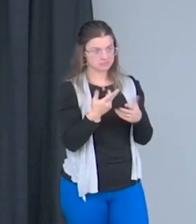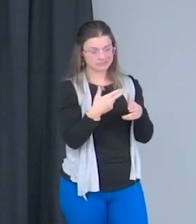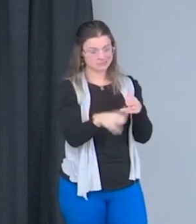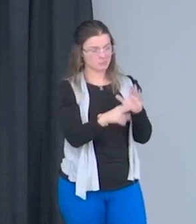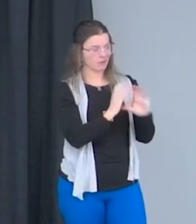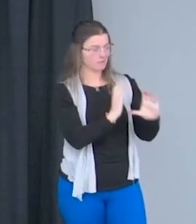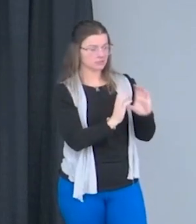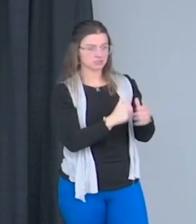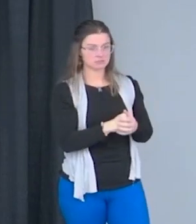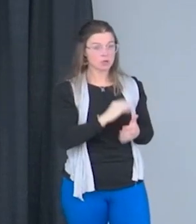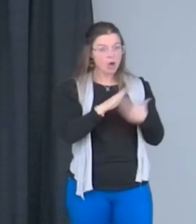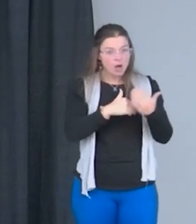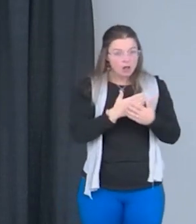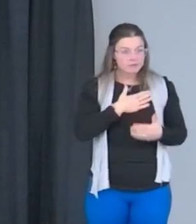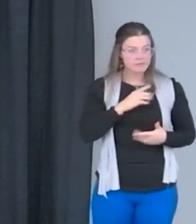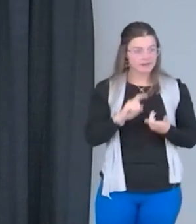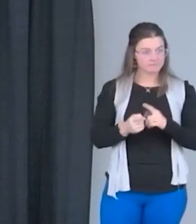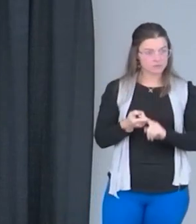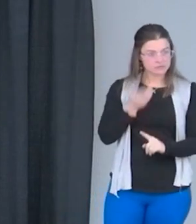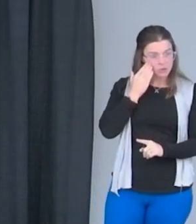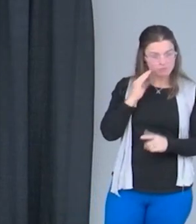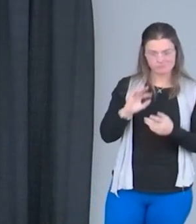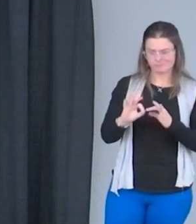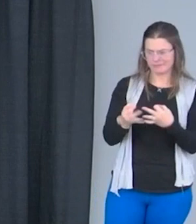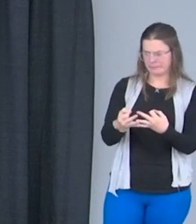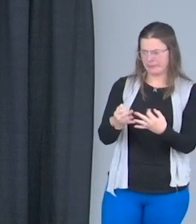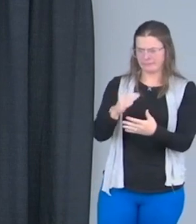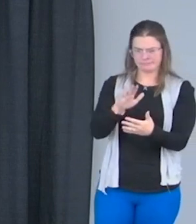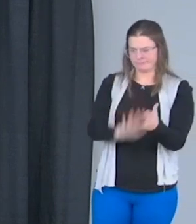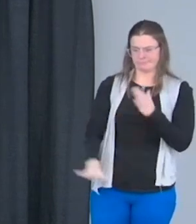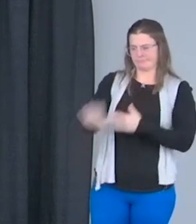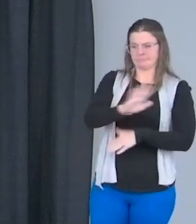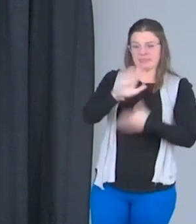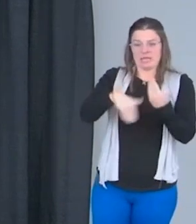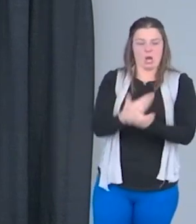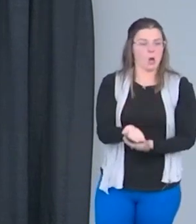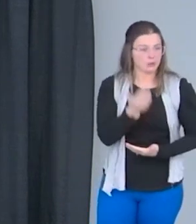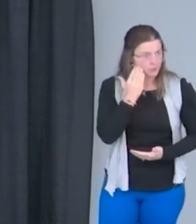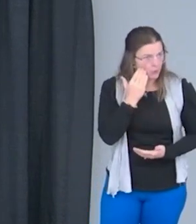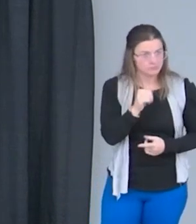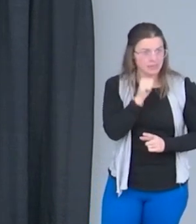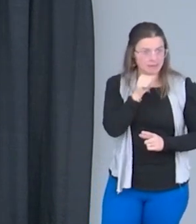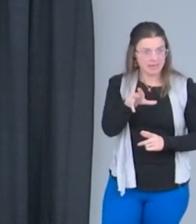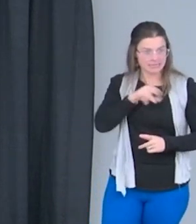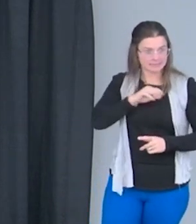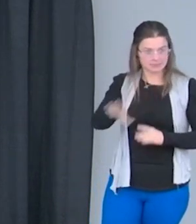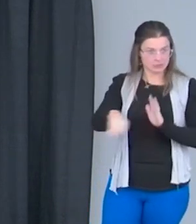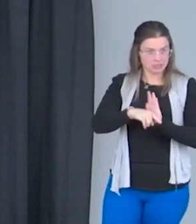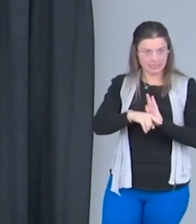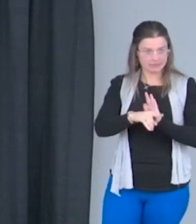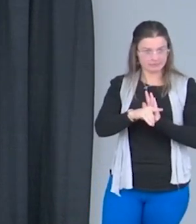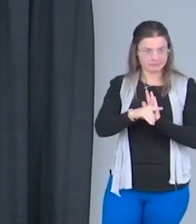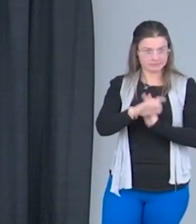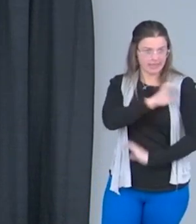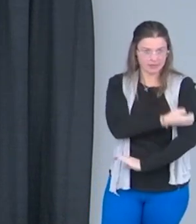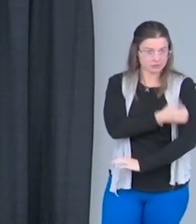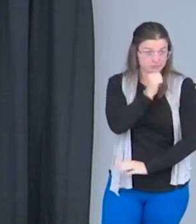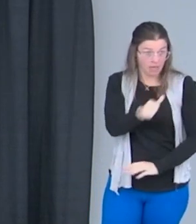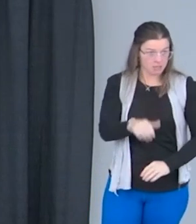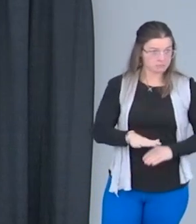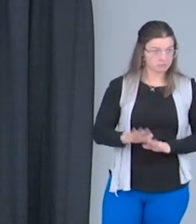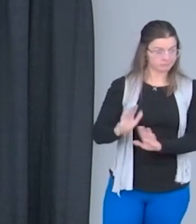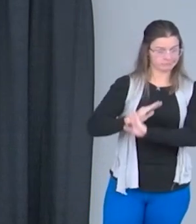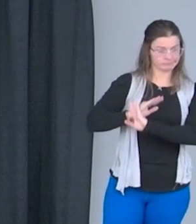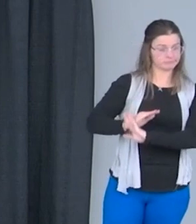All my friends know. Friends, family, all of them know. I'm not consuming their negative energy. I'm not consuming it.